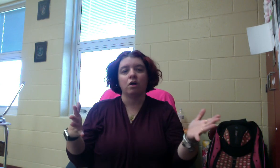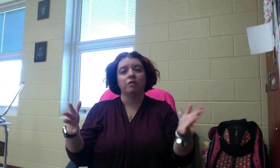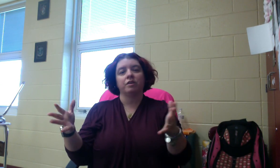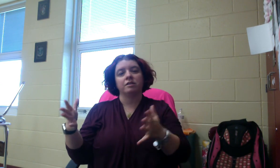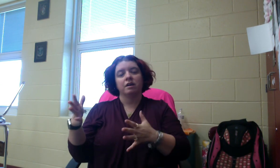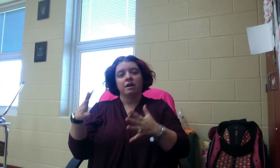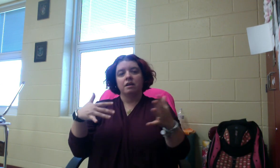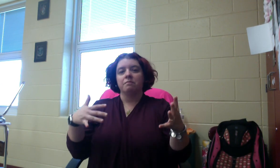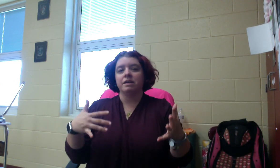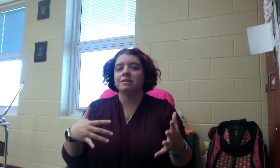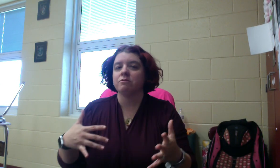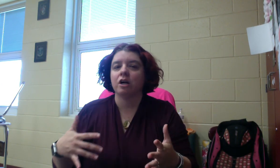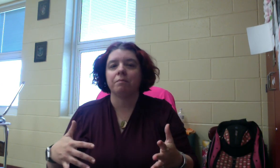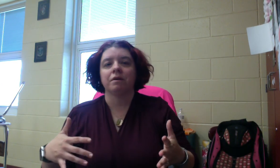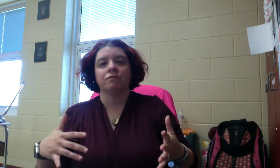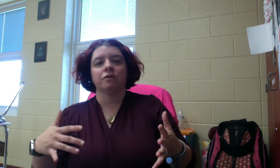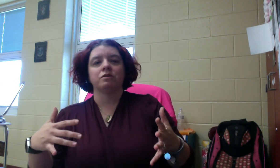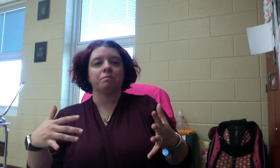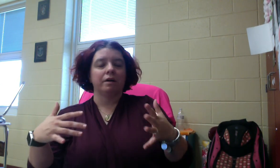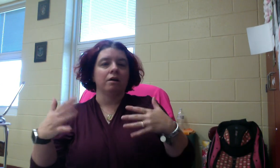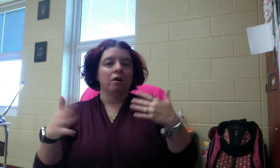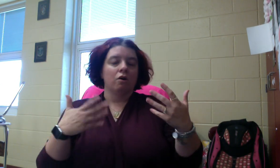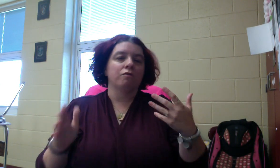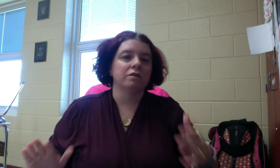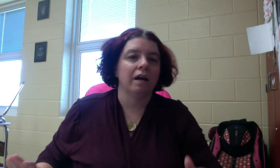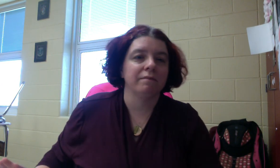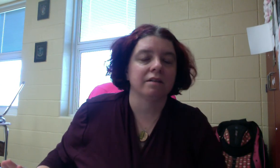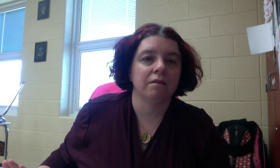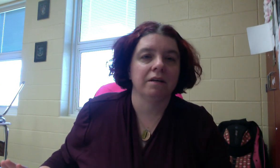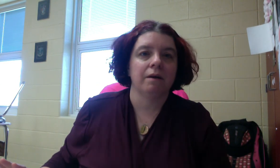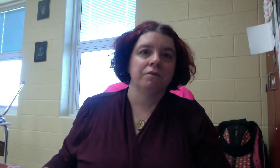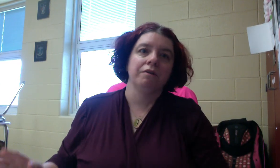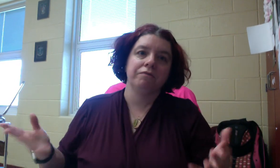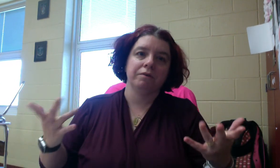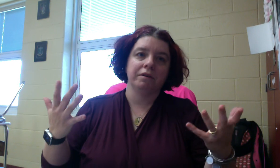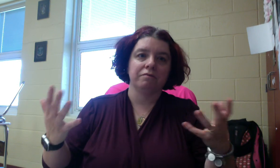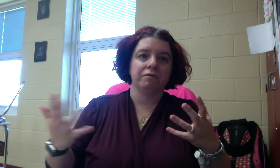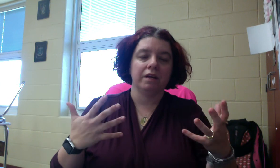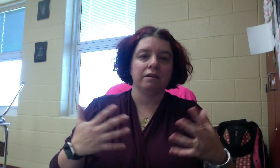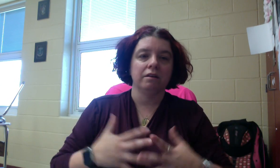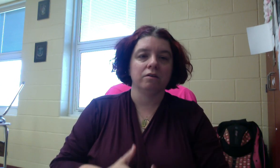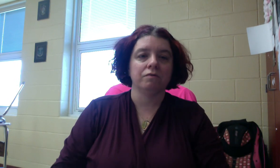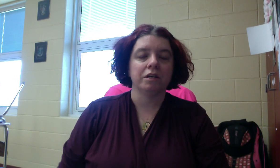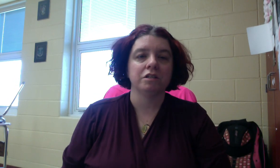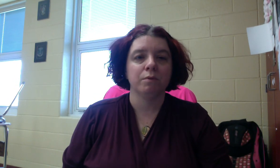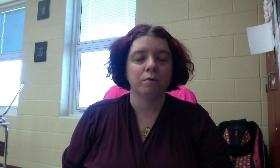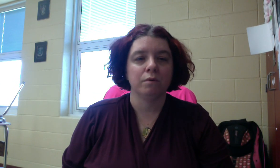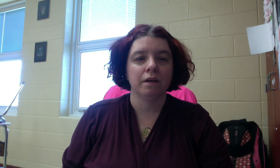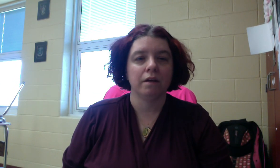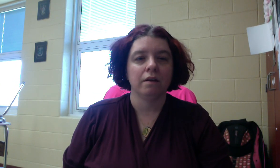all signs. It may seem choppy at first, but over time, it's going to become very fluid and, you know, very smooth, and,